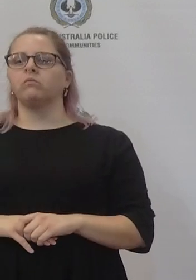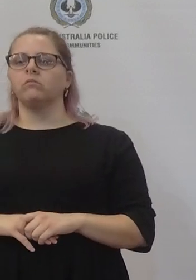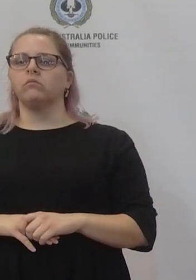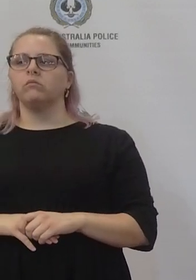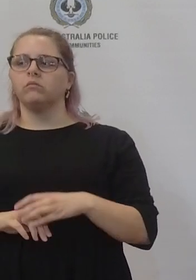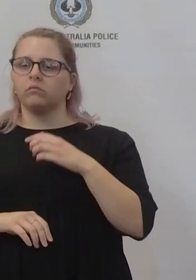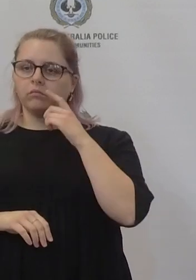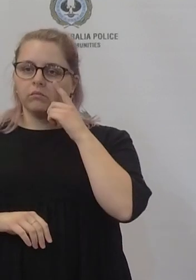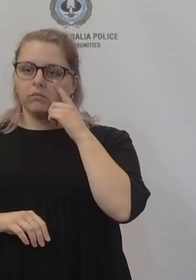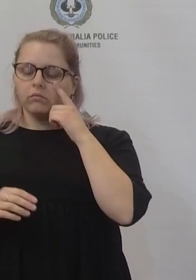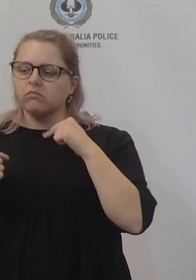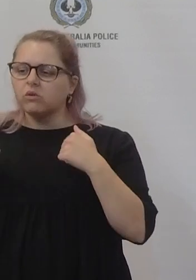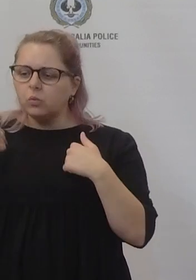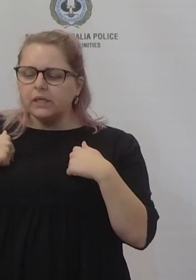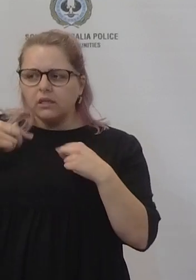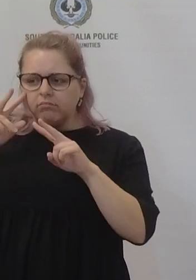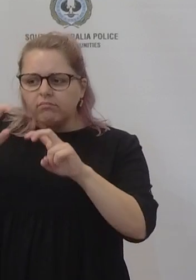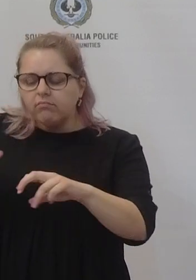them pretty seriously.